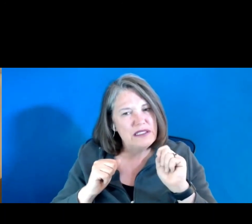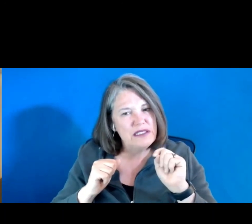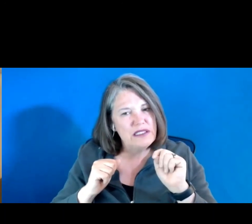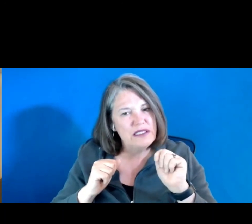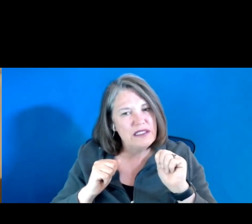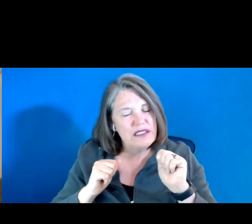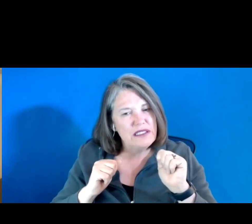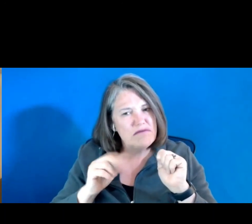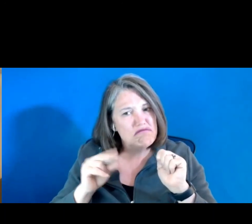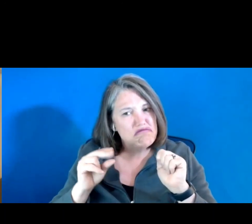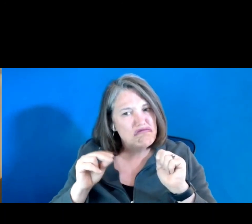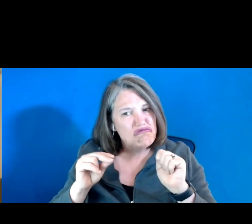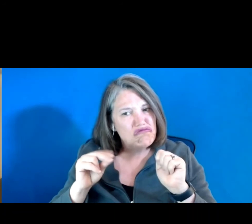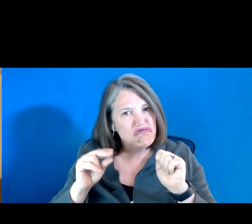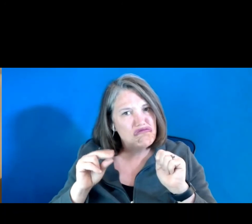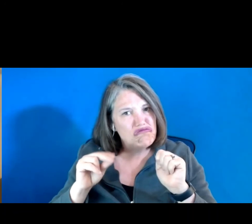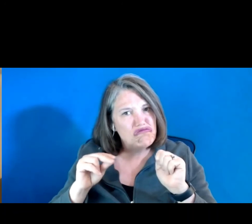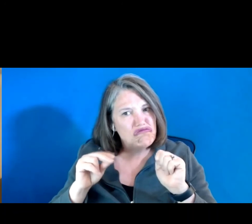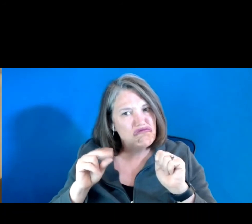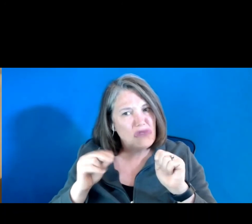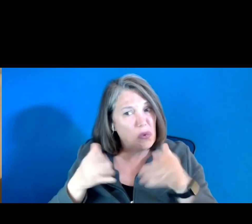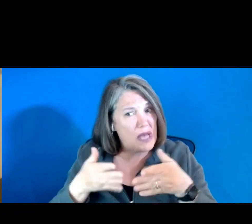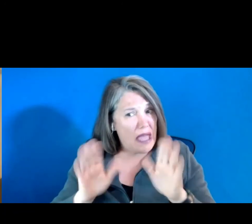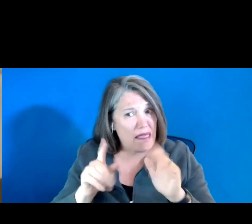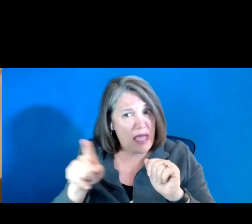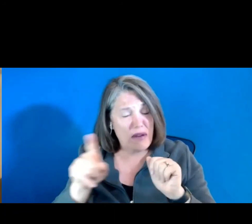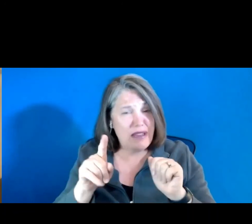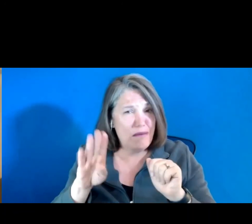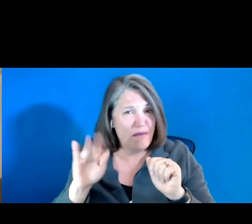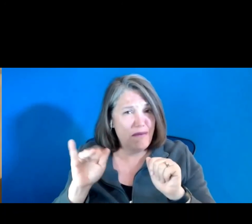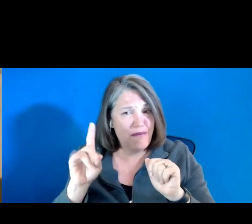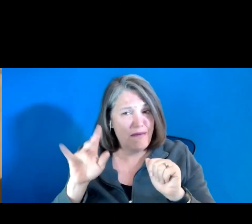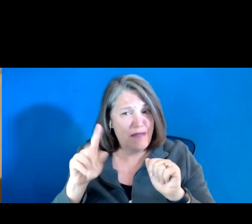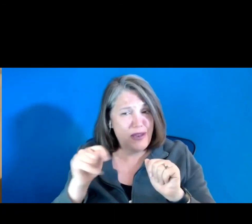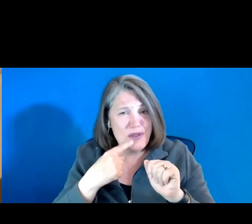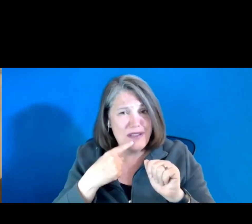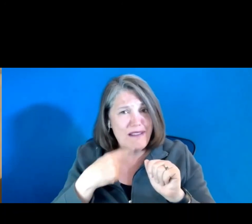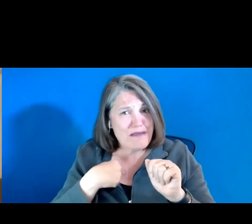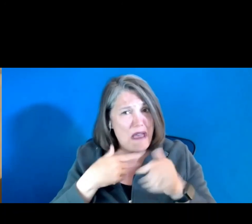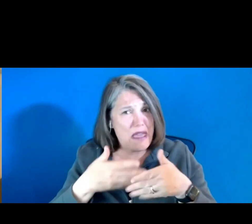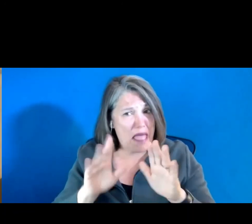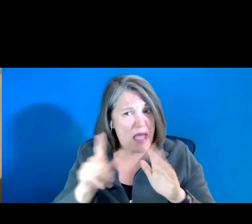Nope, I allowed him to talk. I'm asking to unmute.